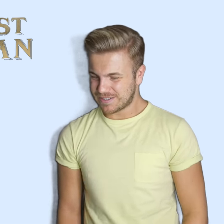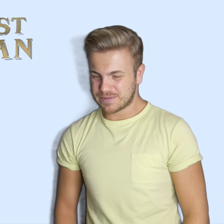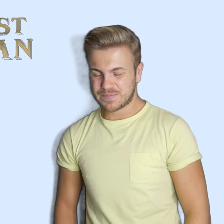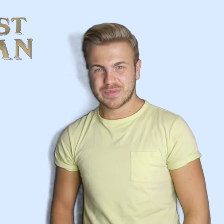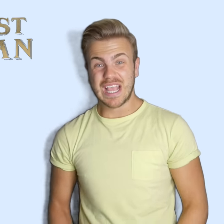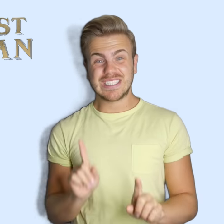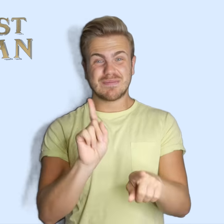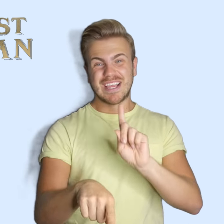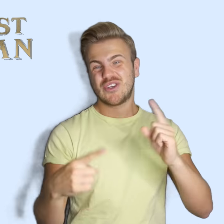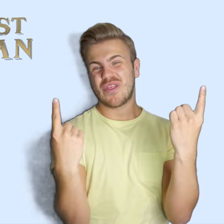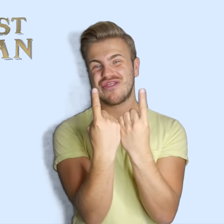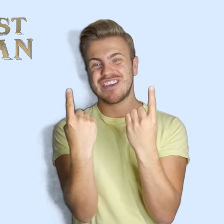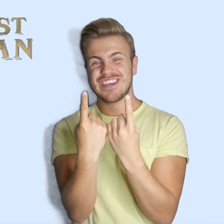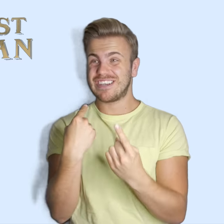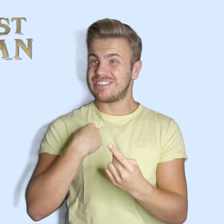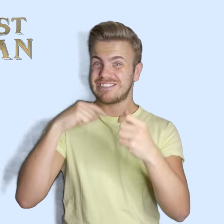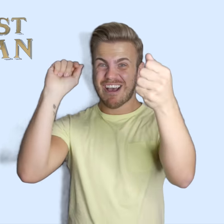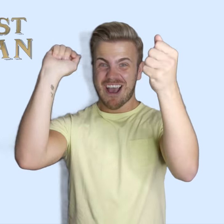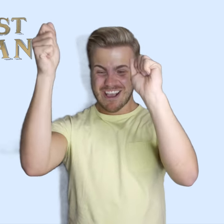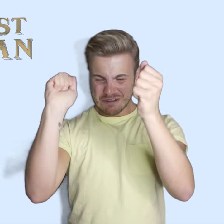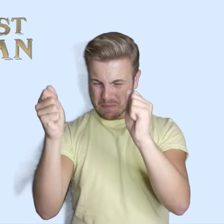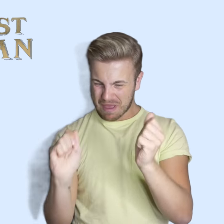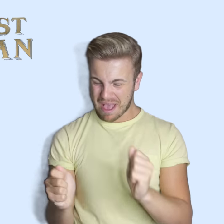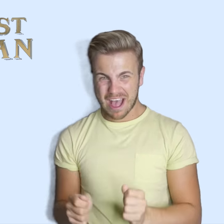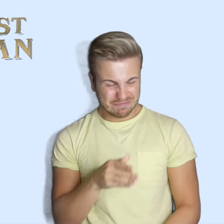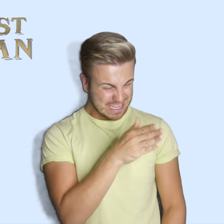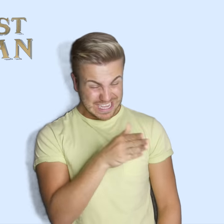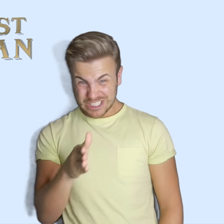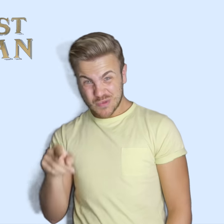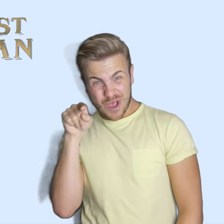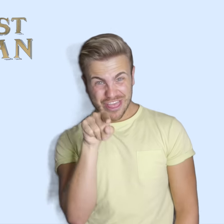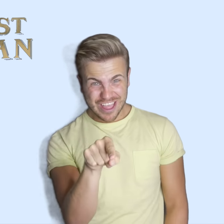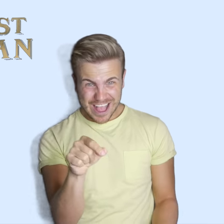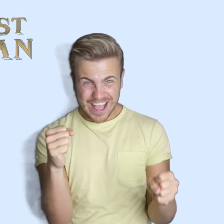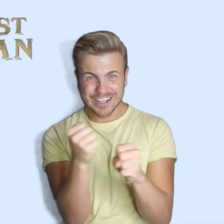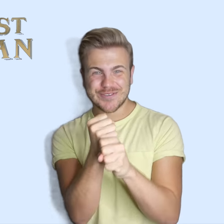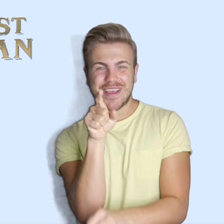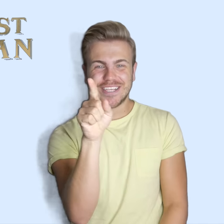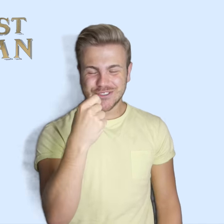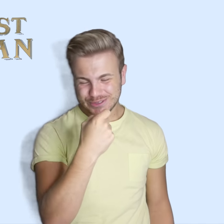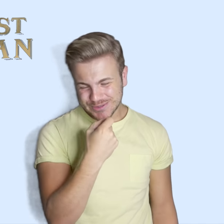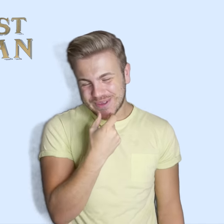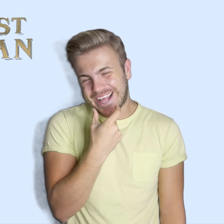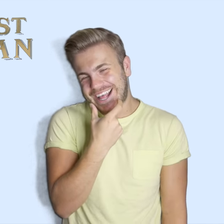Special things I compile Each one there to make you smile